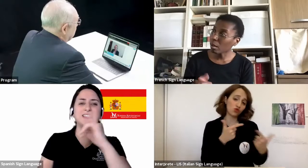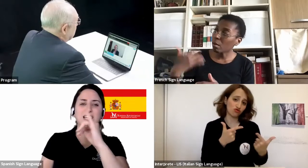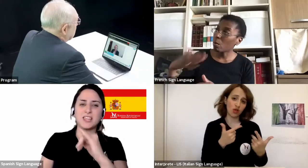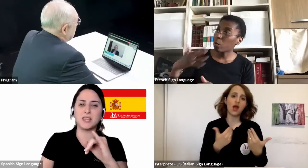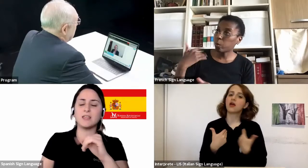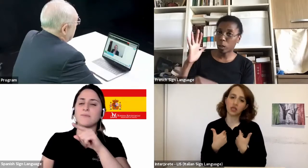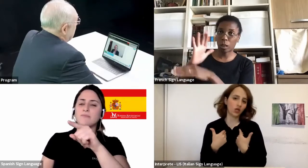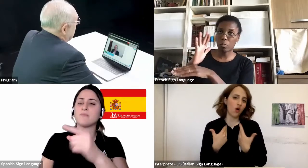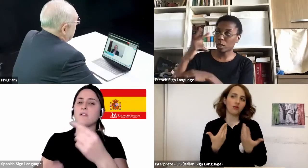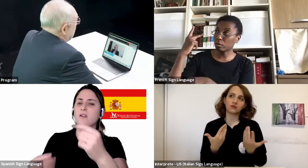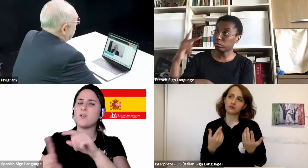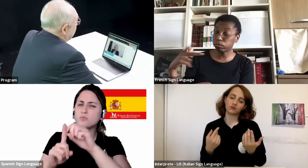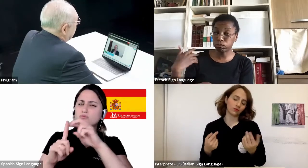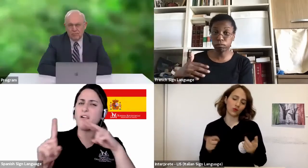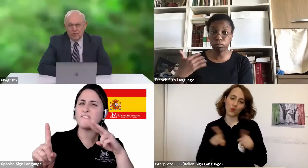consider.